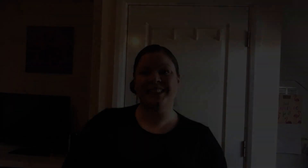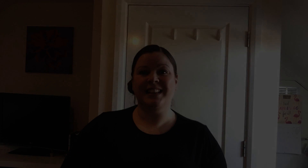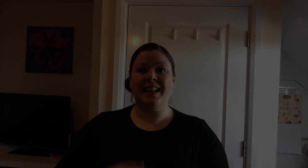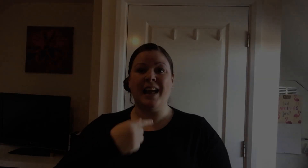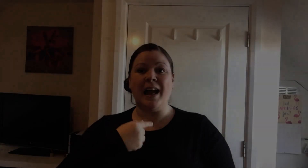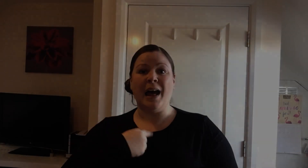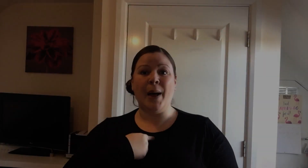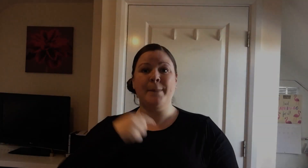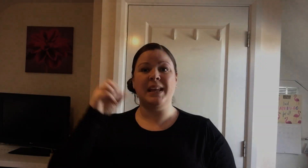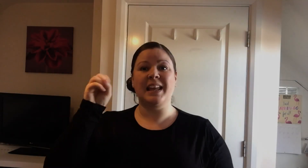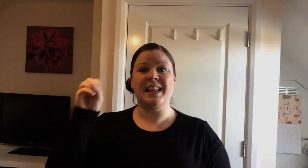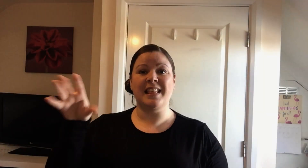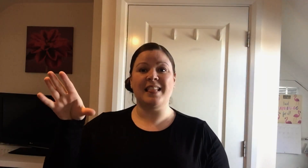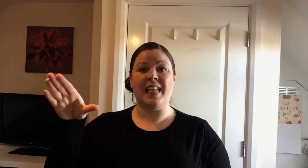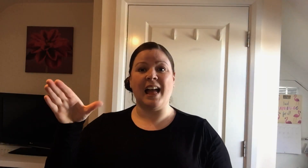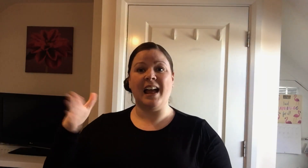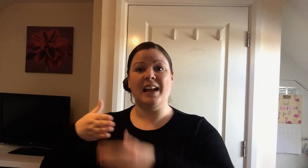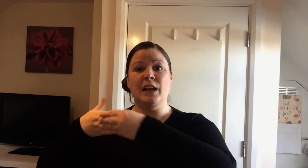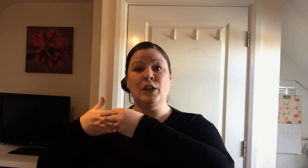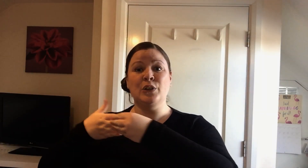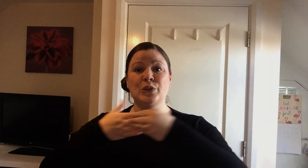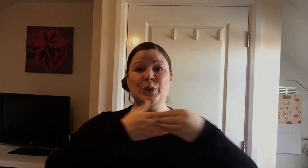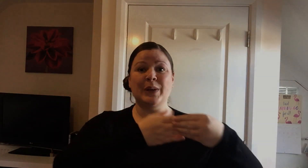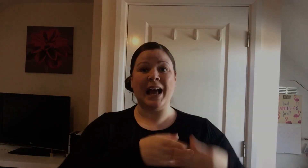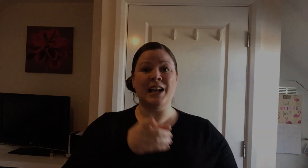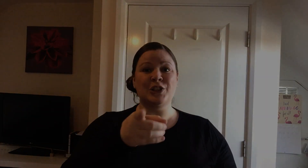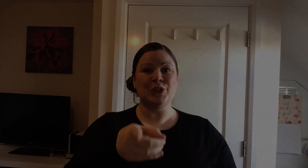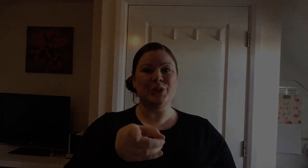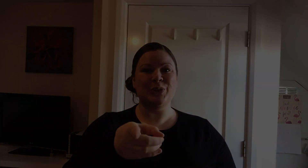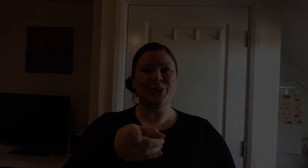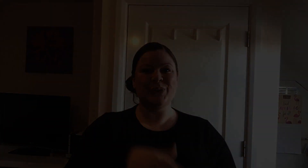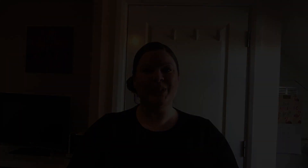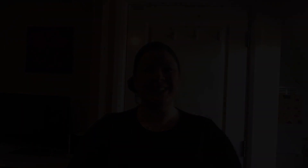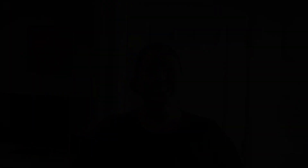I'll be the light to guide you